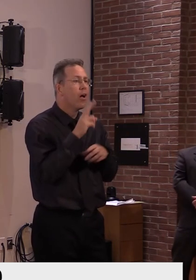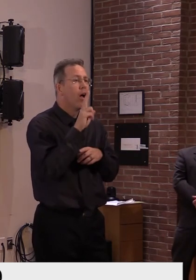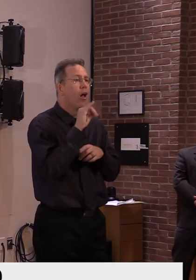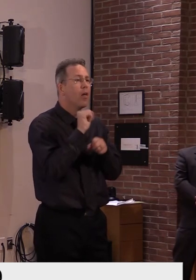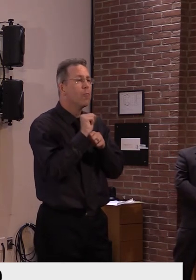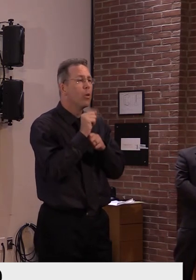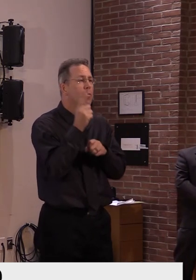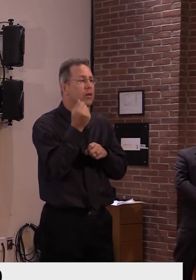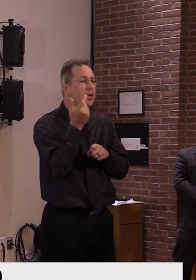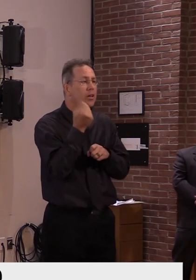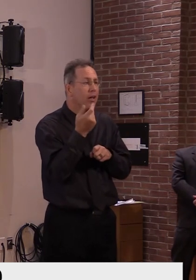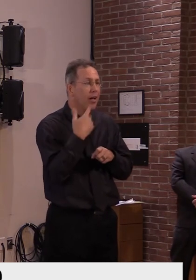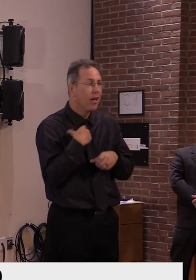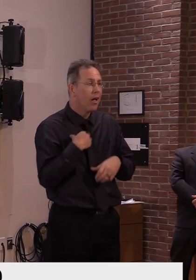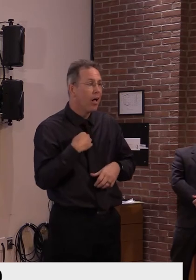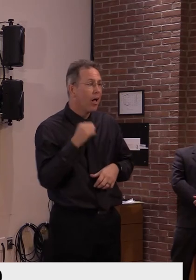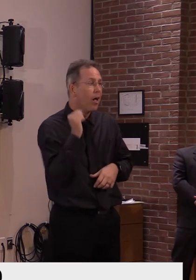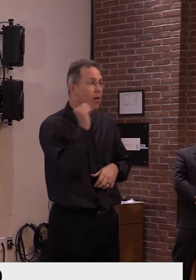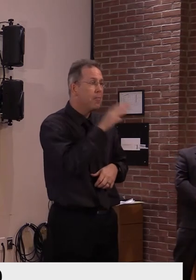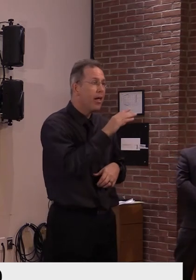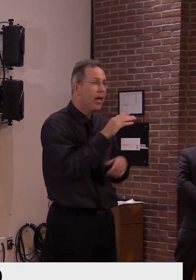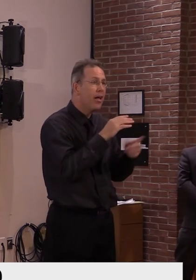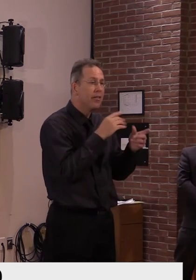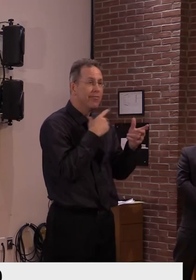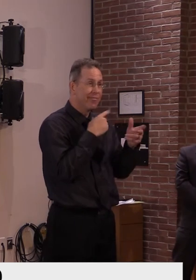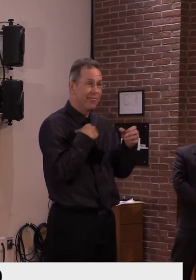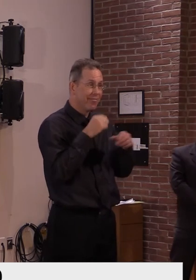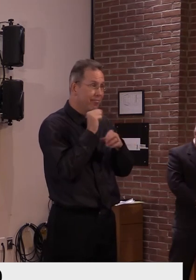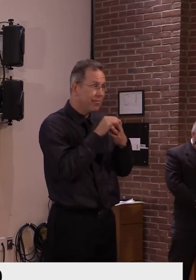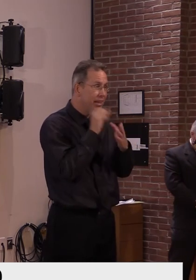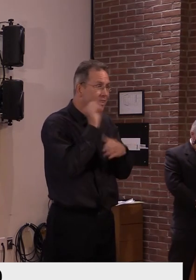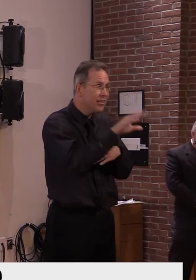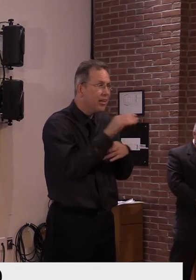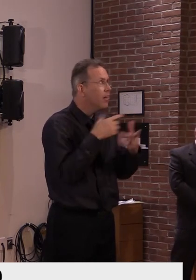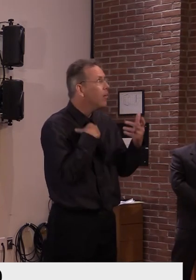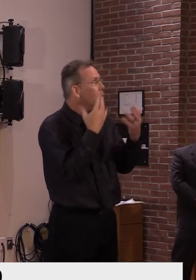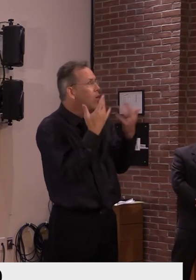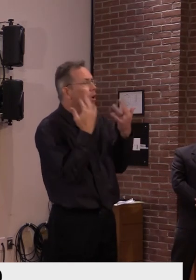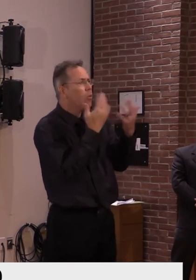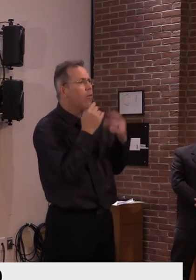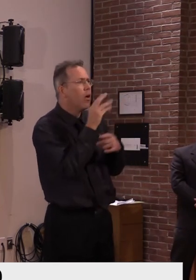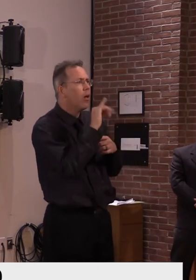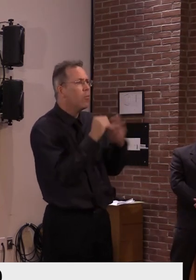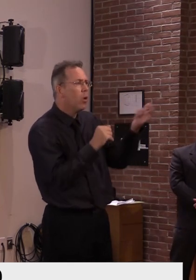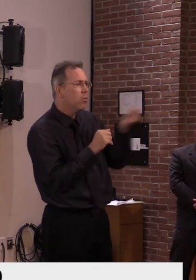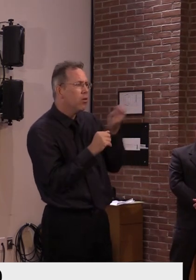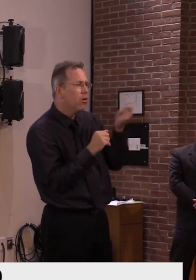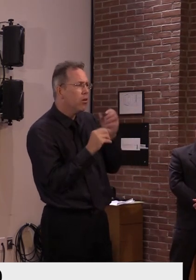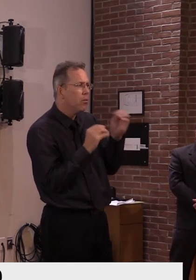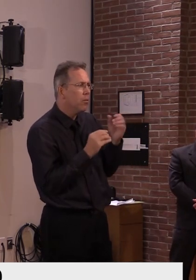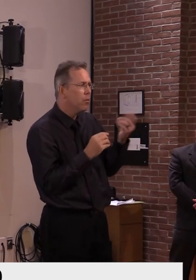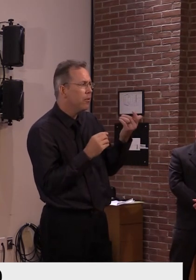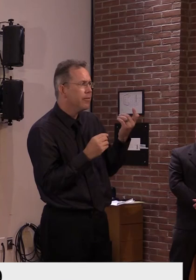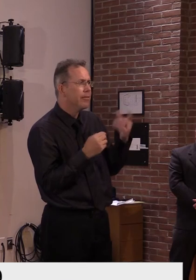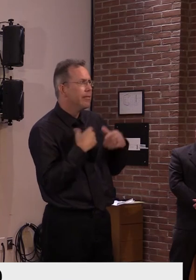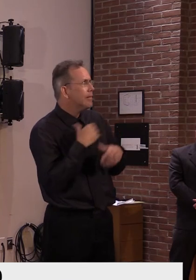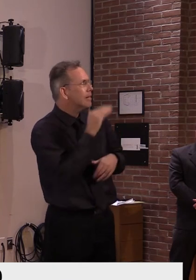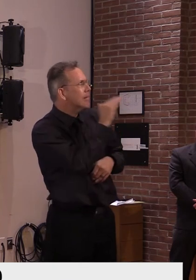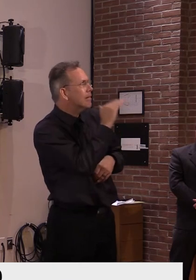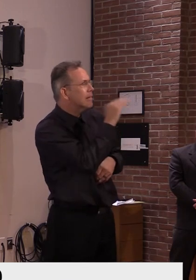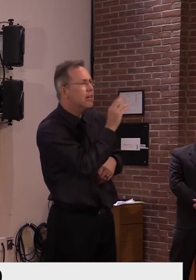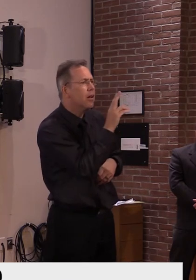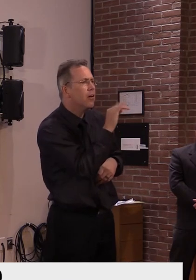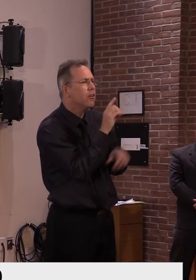have lost their jobs as a result of COVID-19. And I guess the DOL has been telling callers that an outside vendor is handling the latest relief checks.